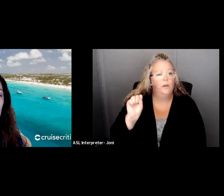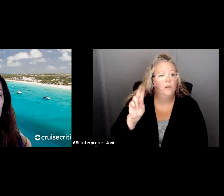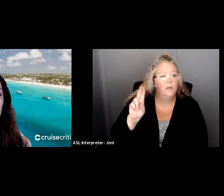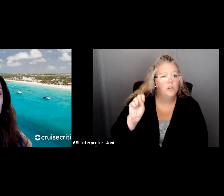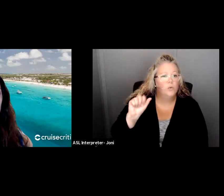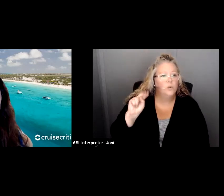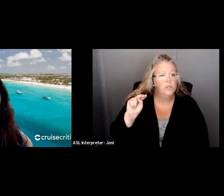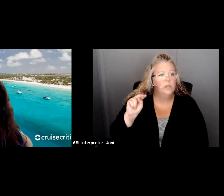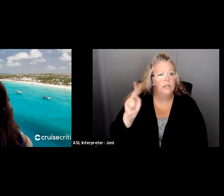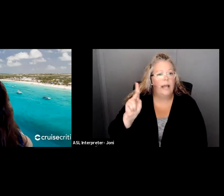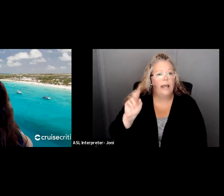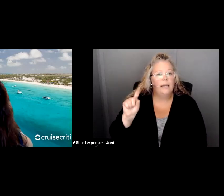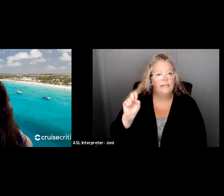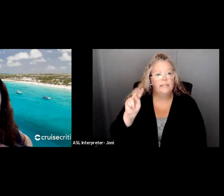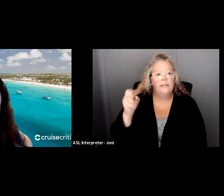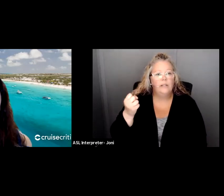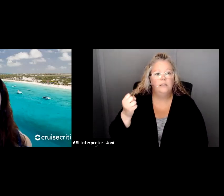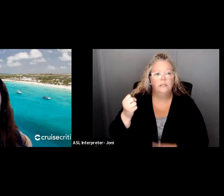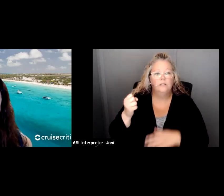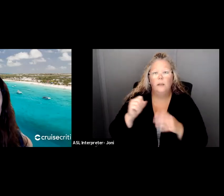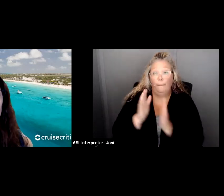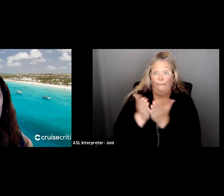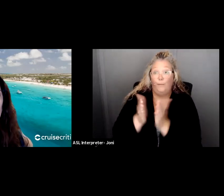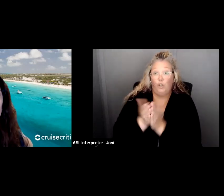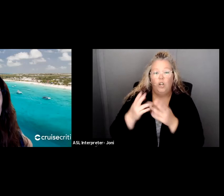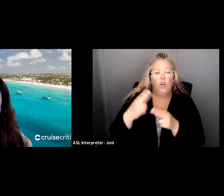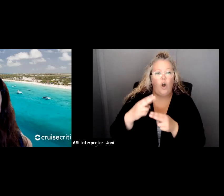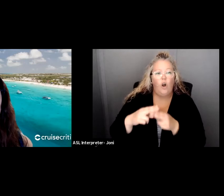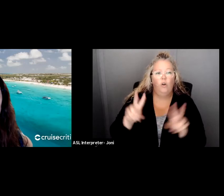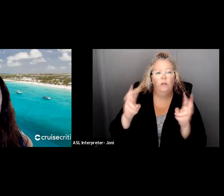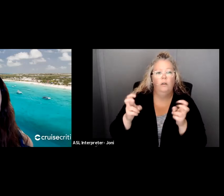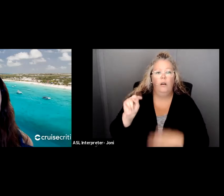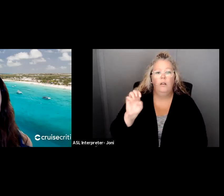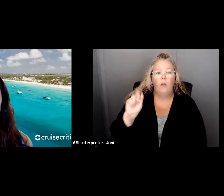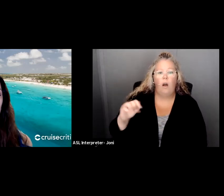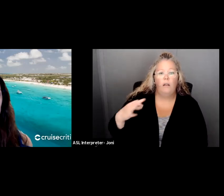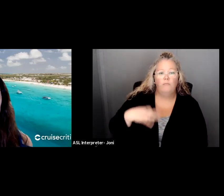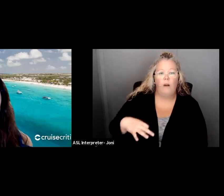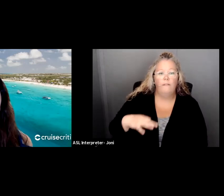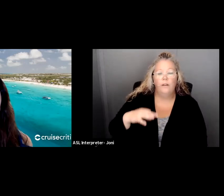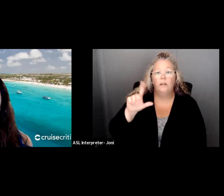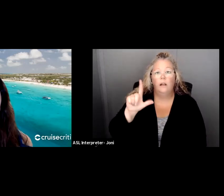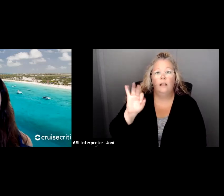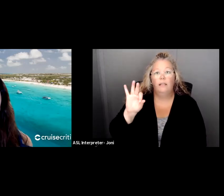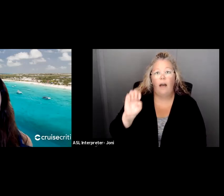Capacity. And I'm going to read over here for the description. Stagewide